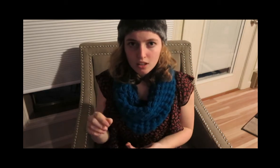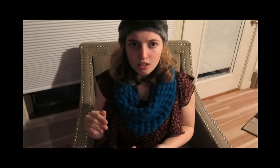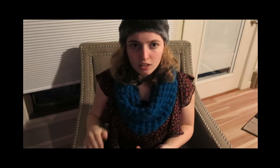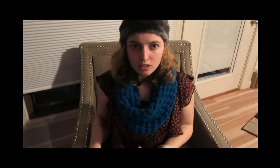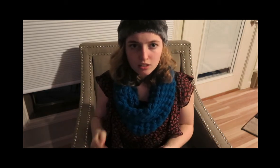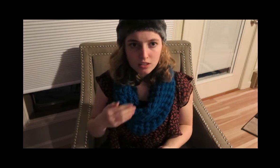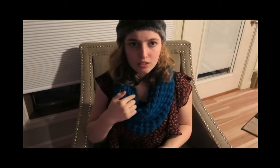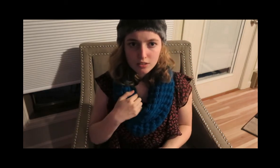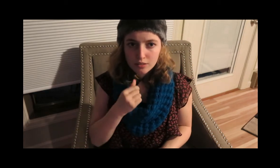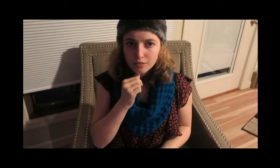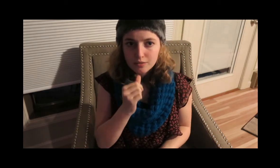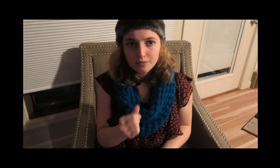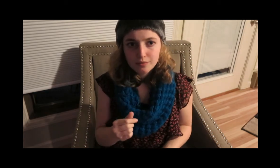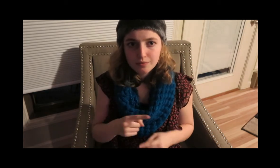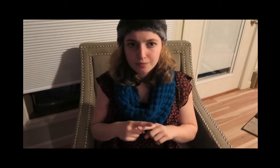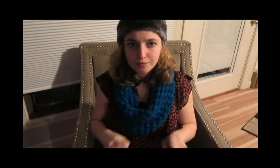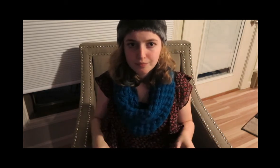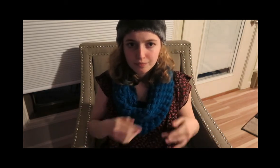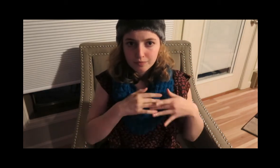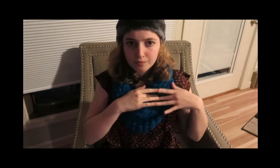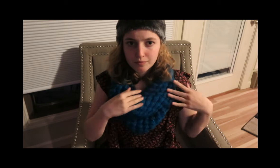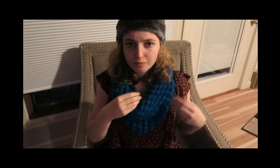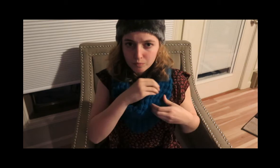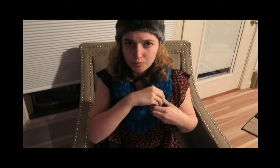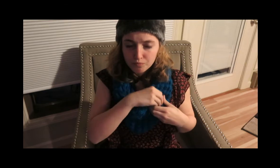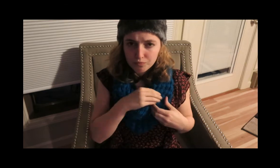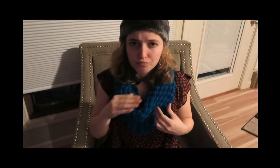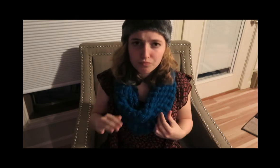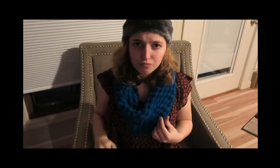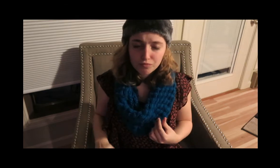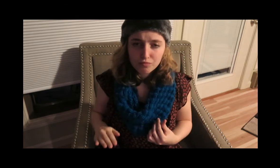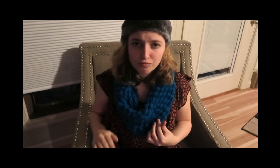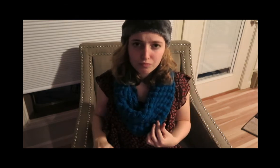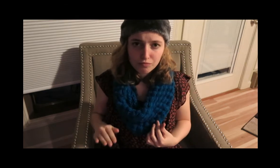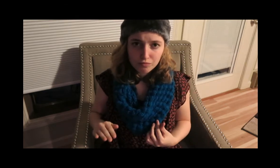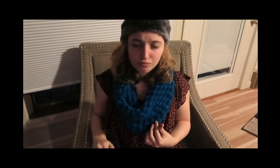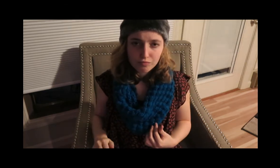I'm not a child, but my heart still can dream